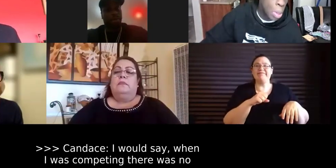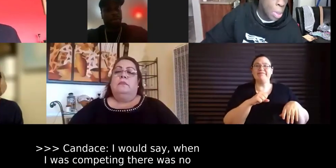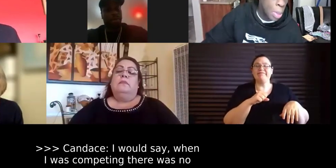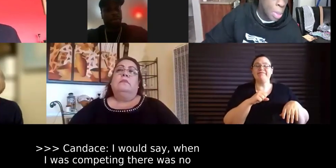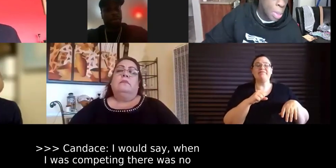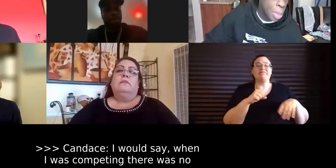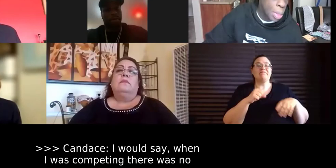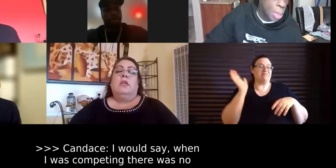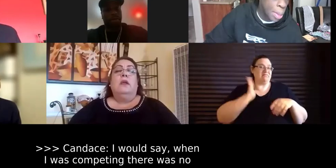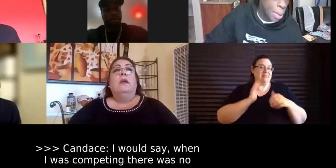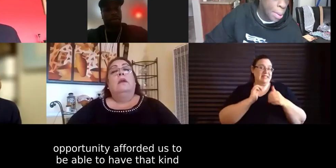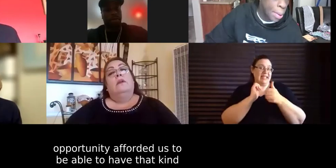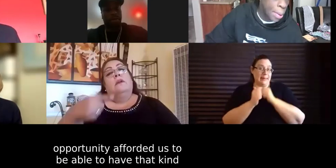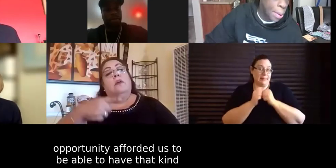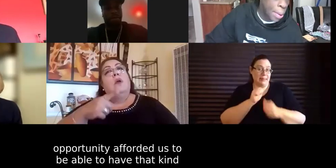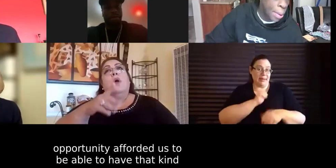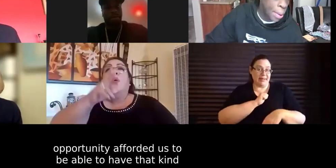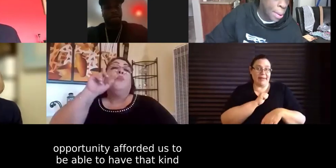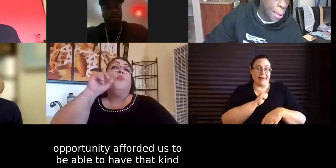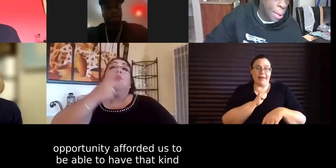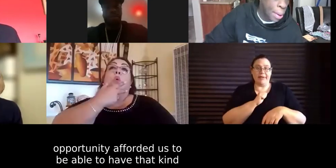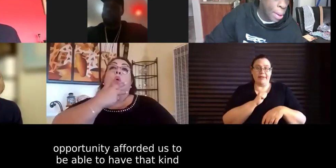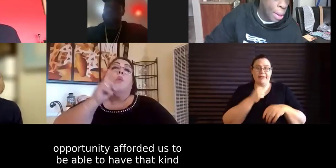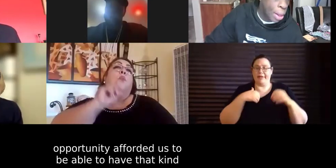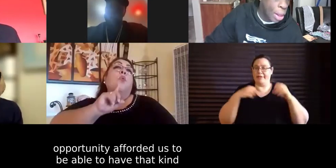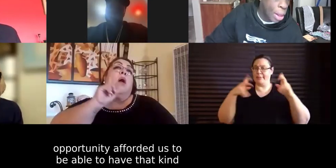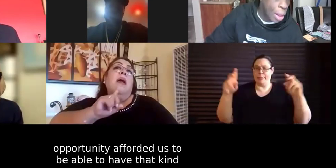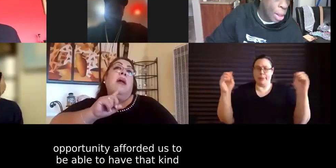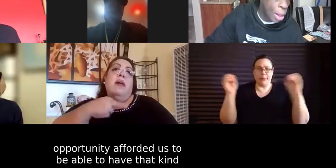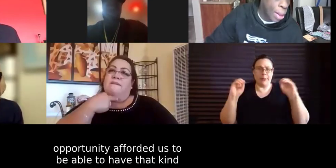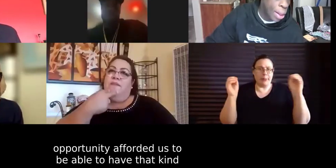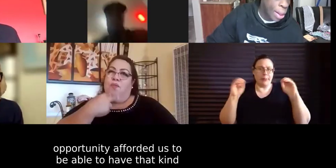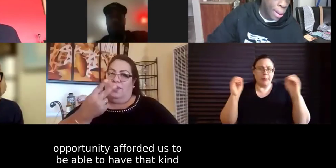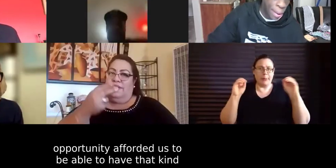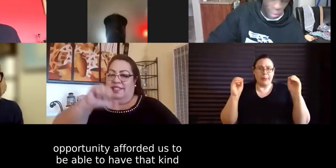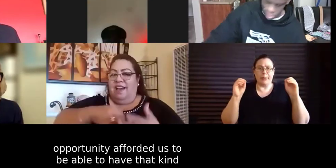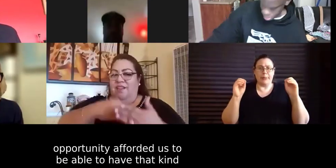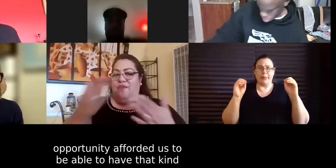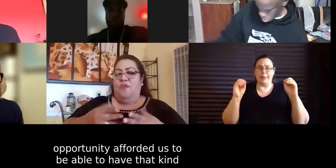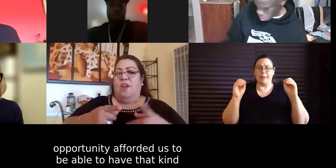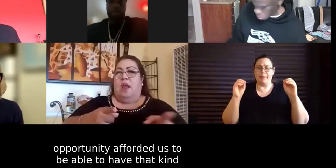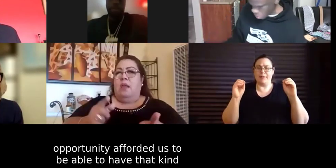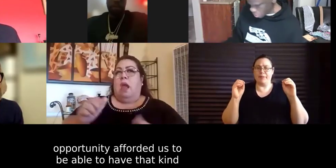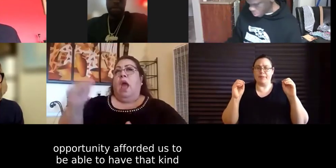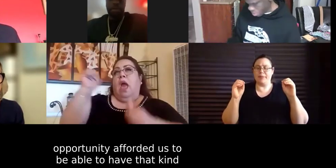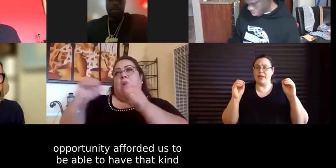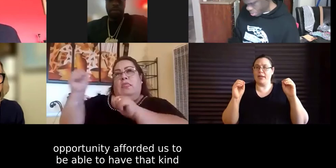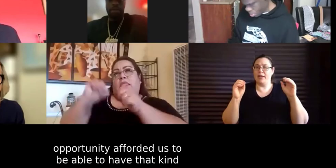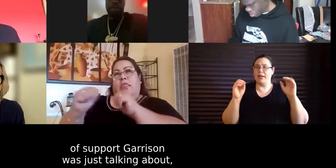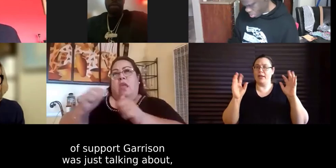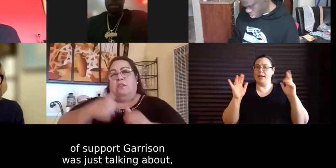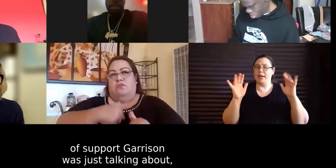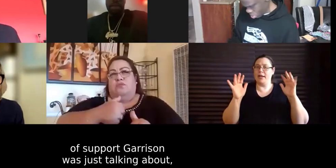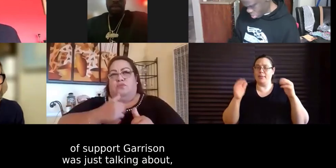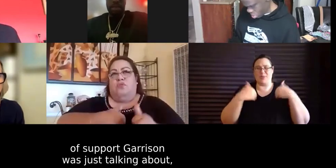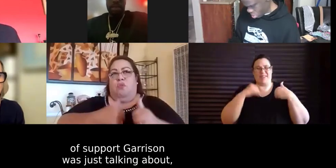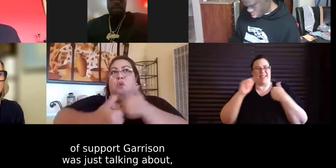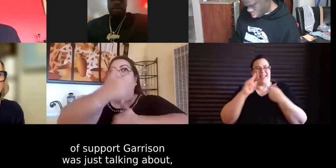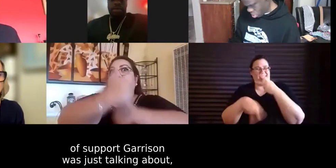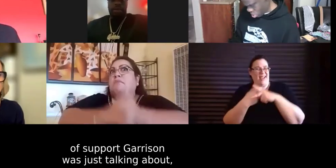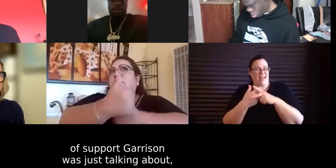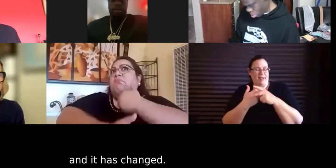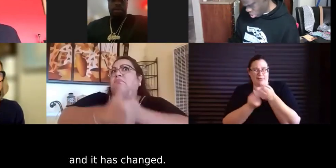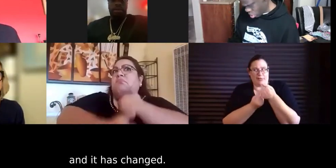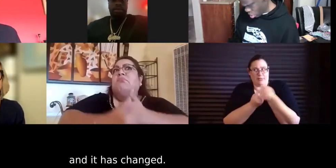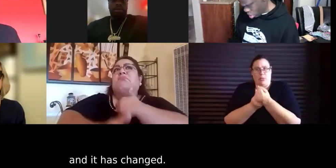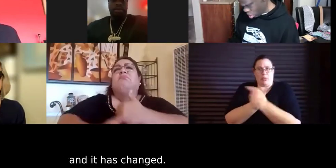there was no opportunity that was afforded us to be able to have that kind of support the garrison was just